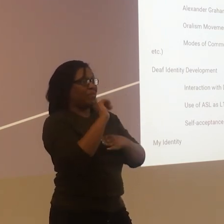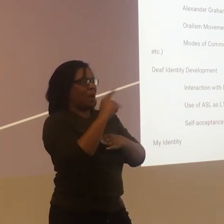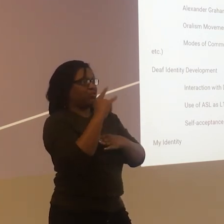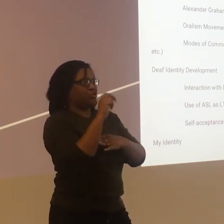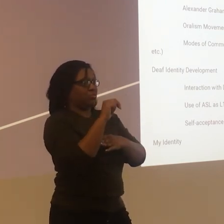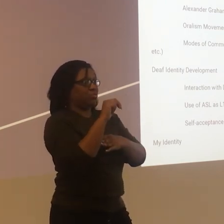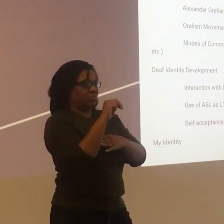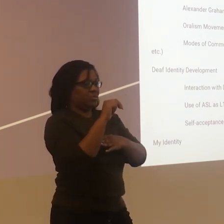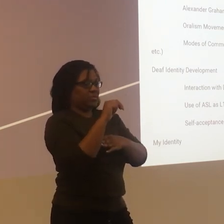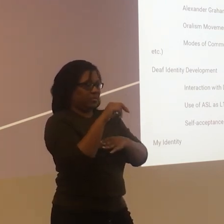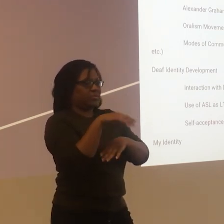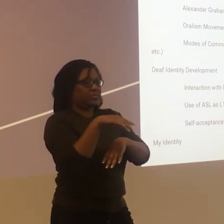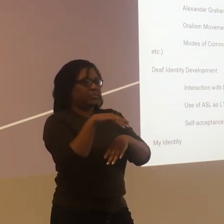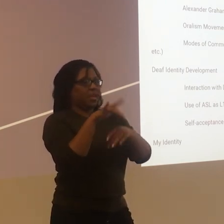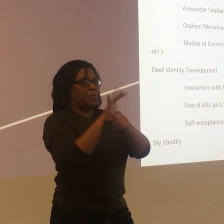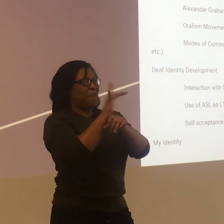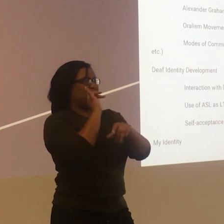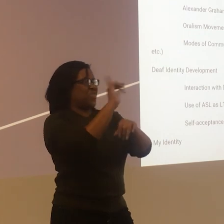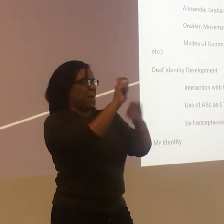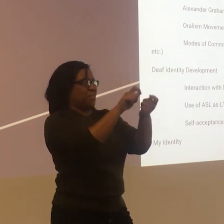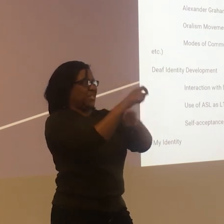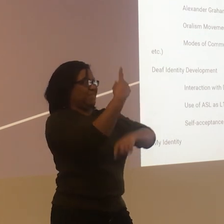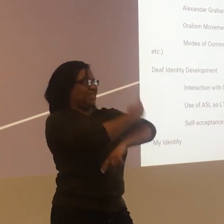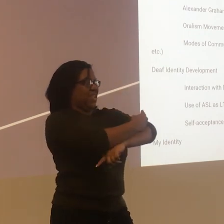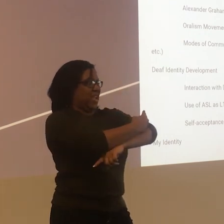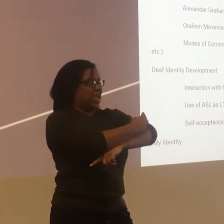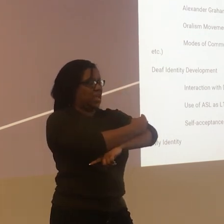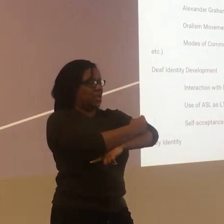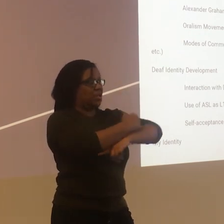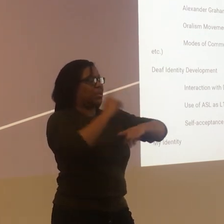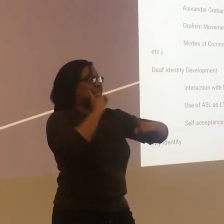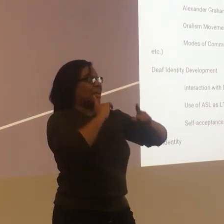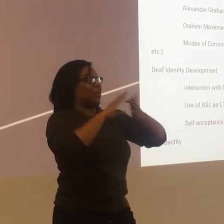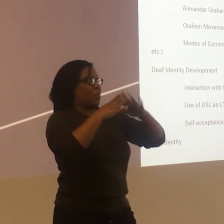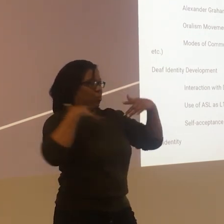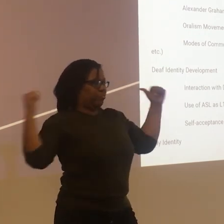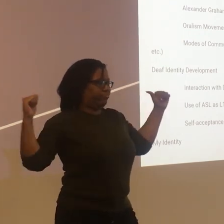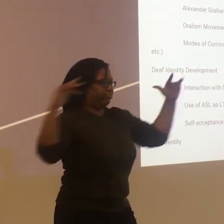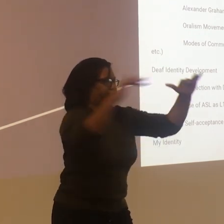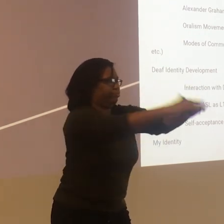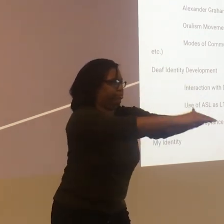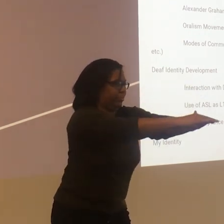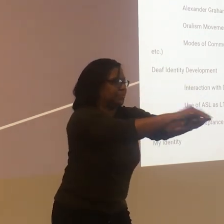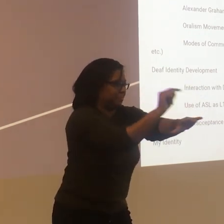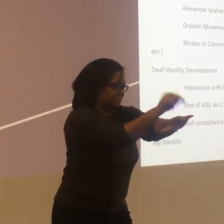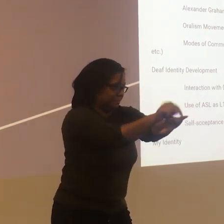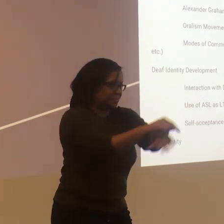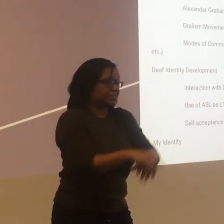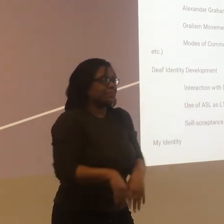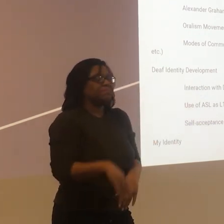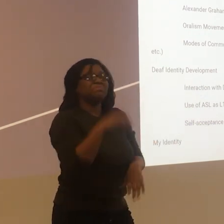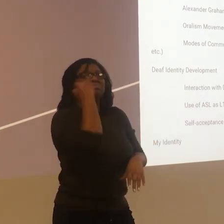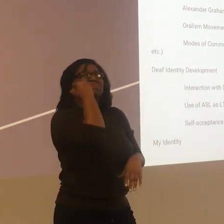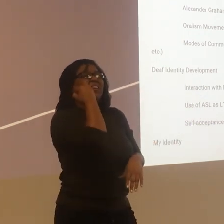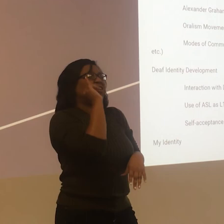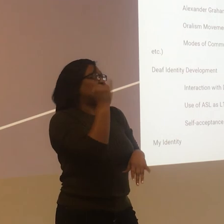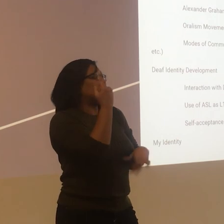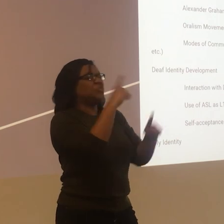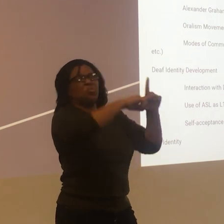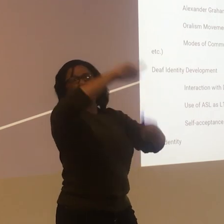So there's usually one thing that's called open captions. We usually do that on specific days for the deaf community and you'll see a flood of deaf people